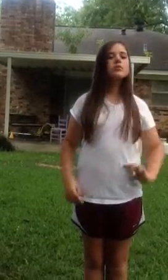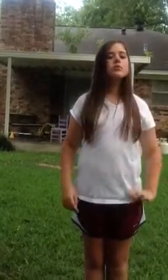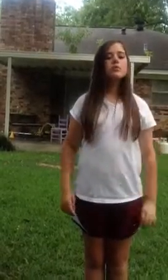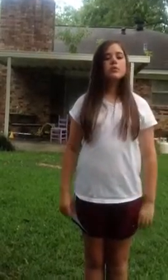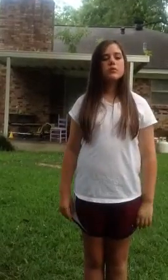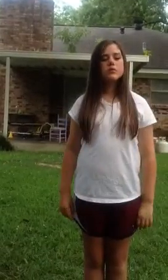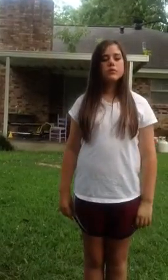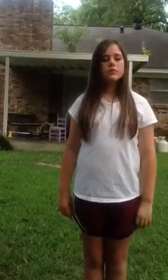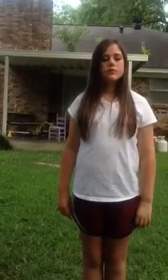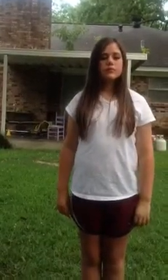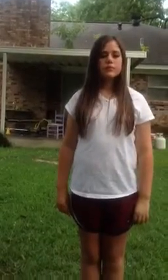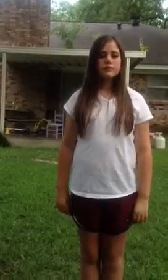Take care.